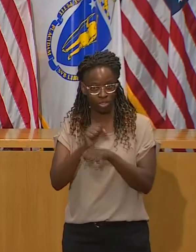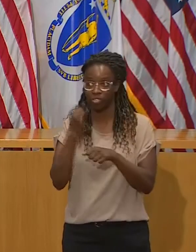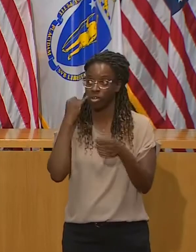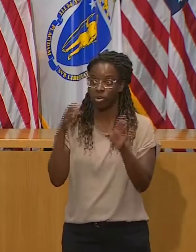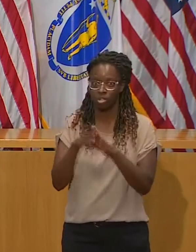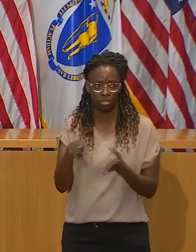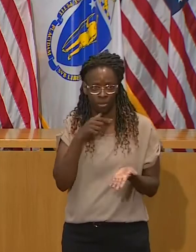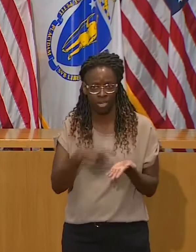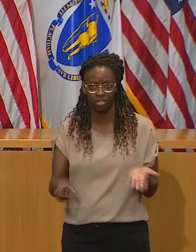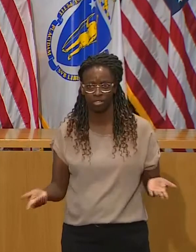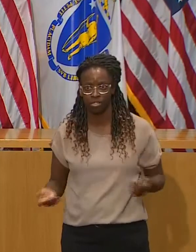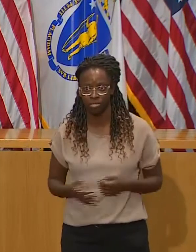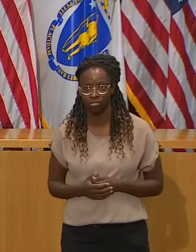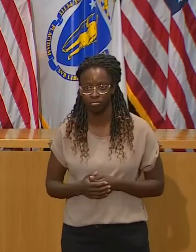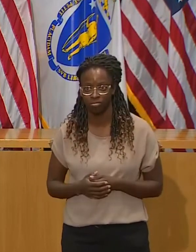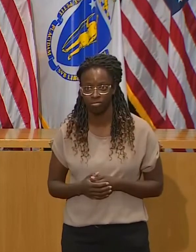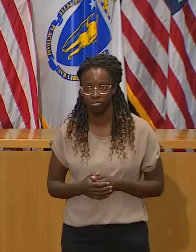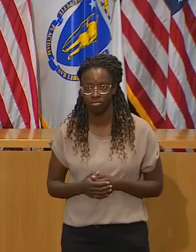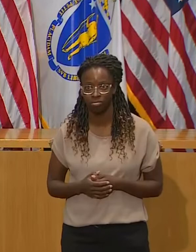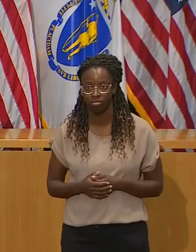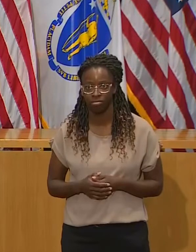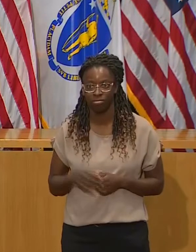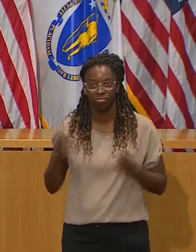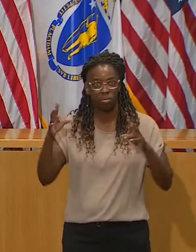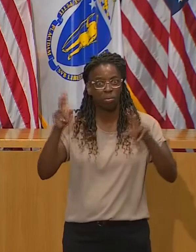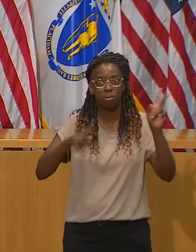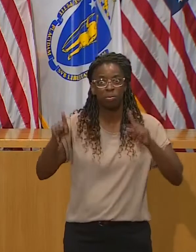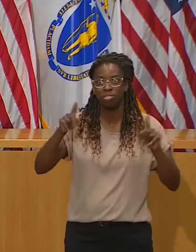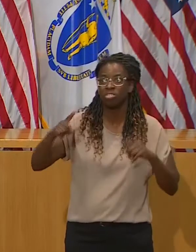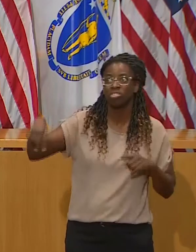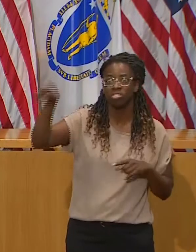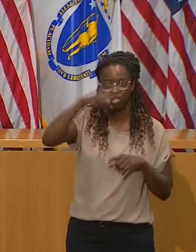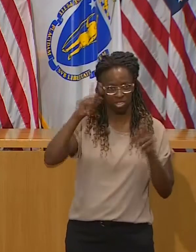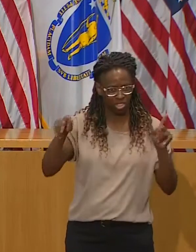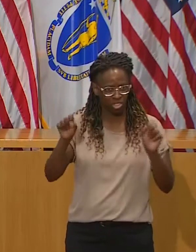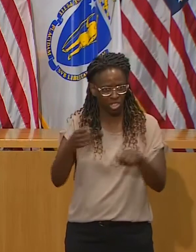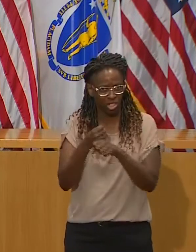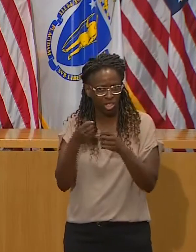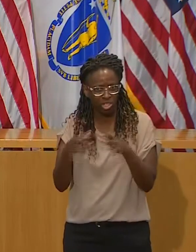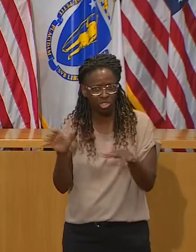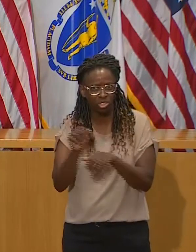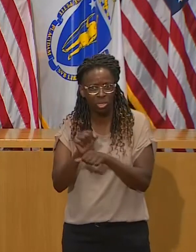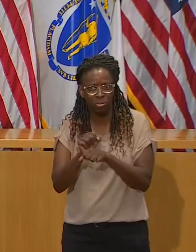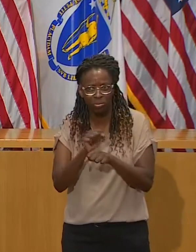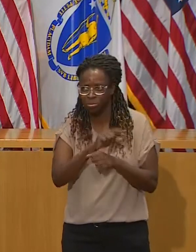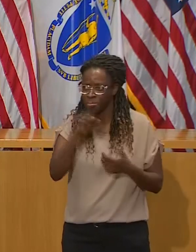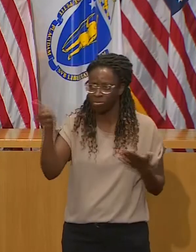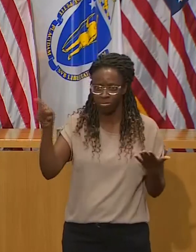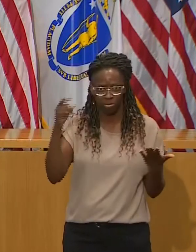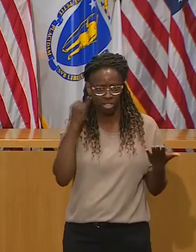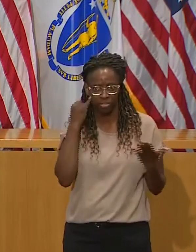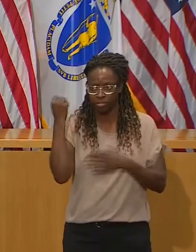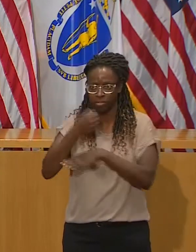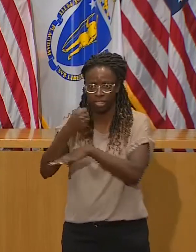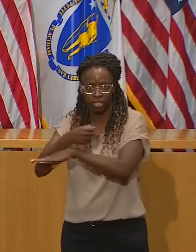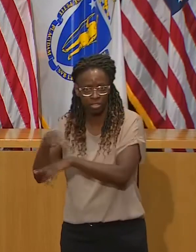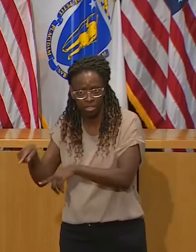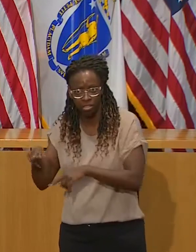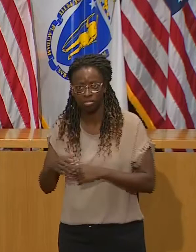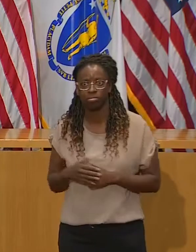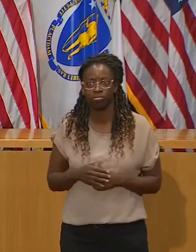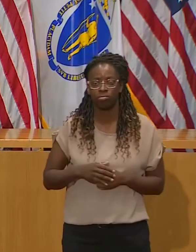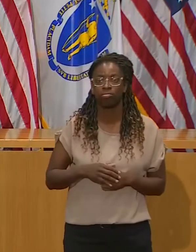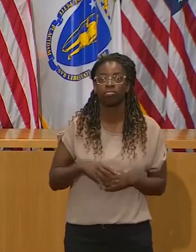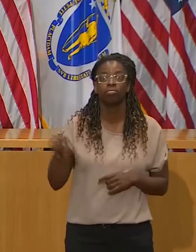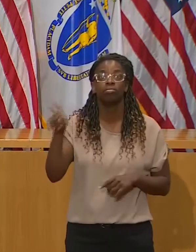me that we respect the people who are maniacally trying to do the right thing with work, whether they're